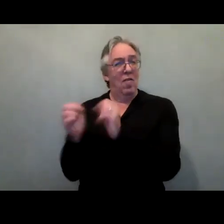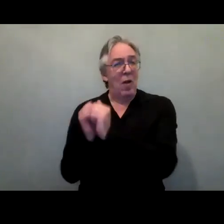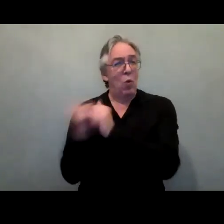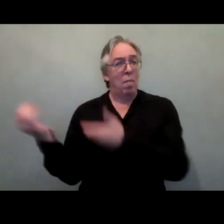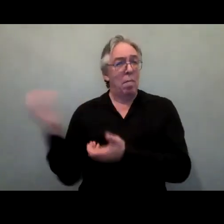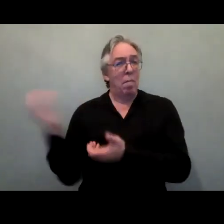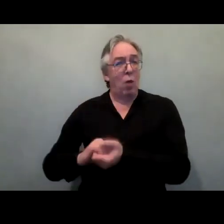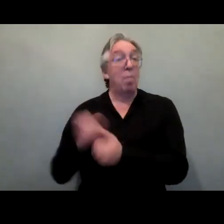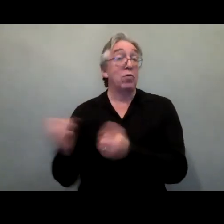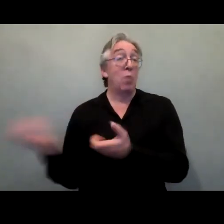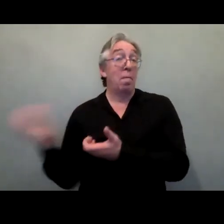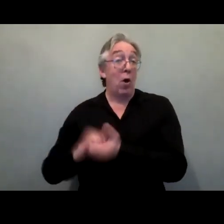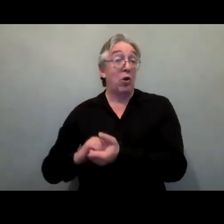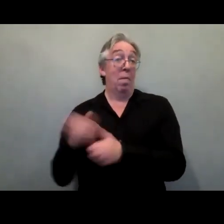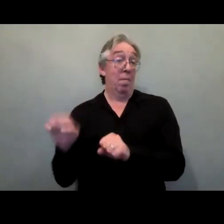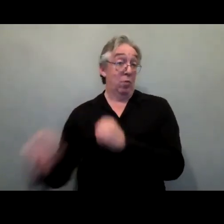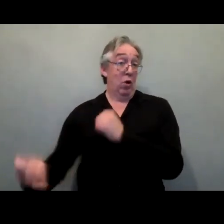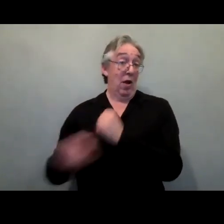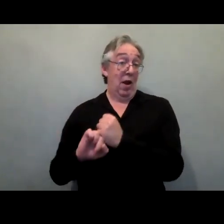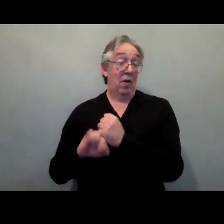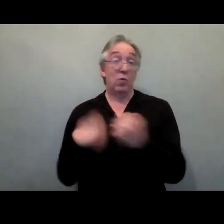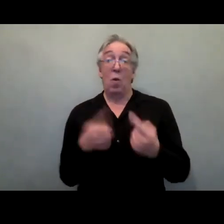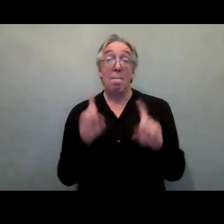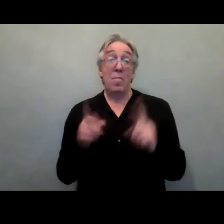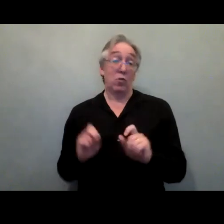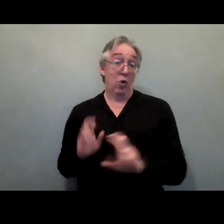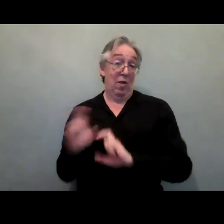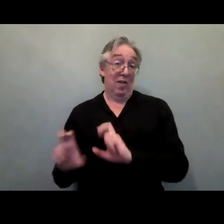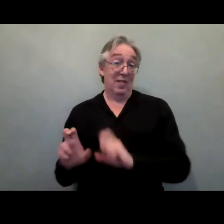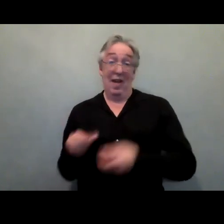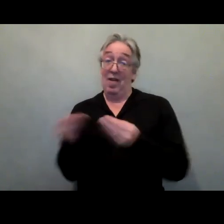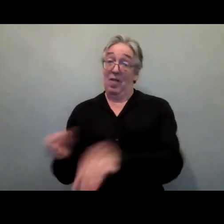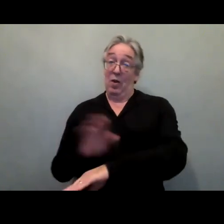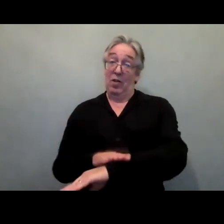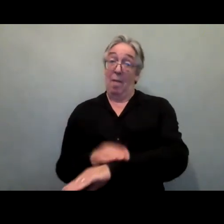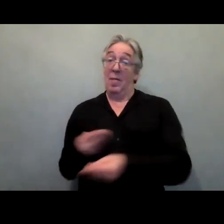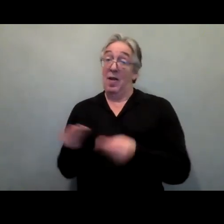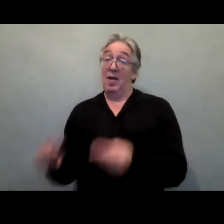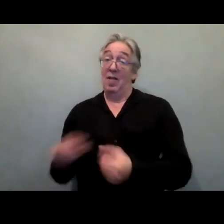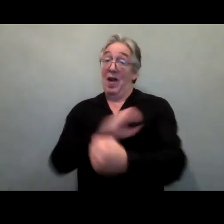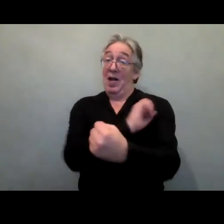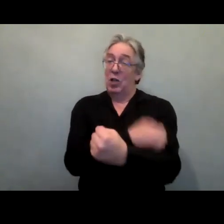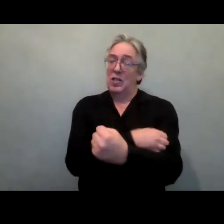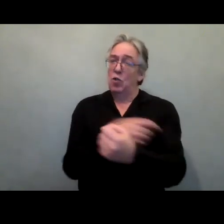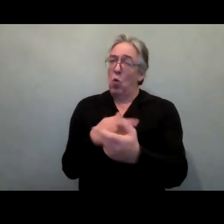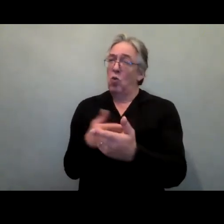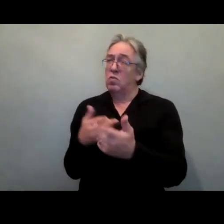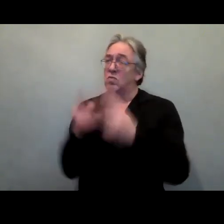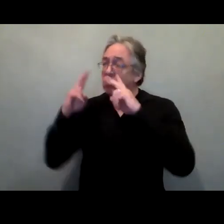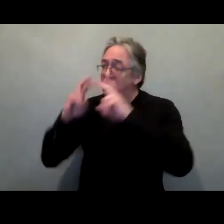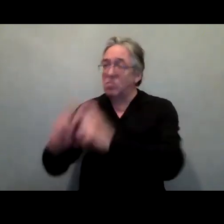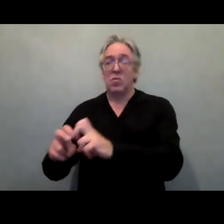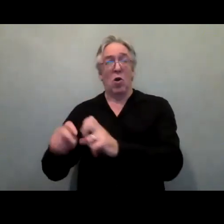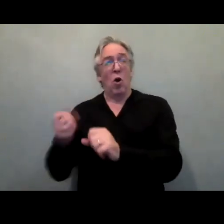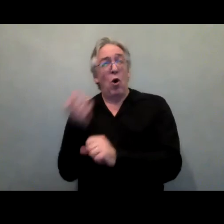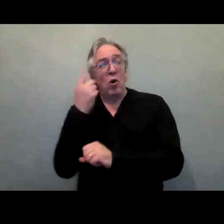and ally. Which means we must invest the time and energy in getting to know the world of business, to understand their world,